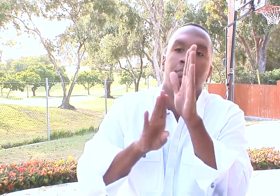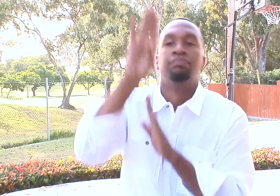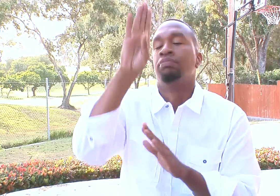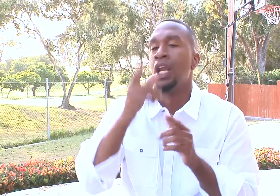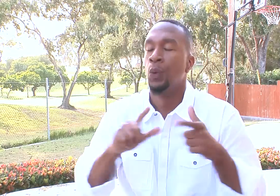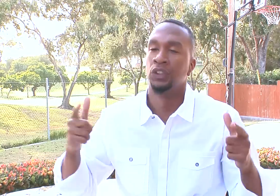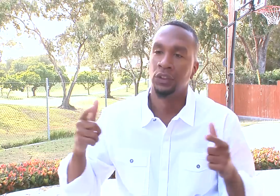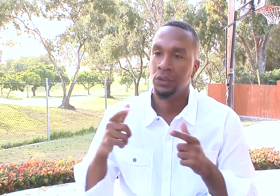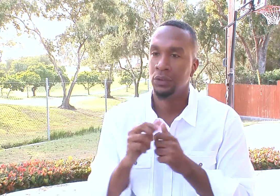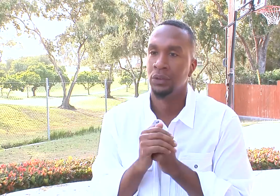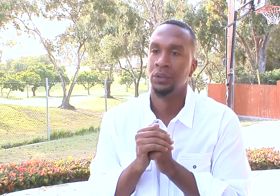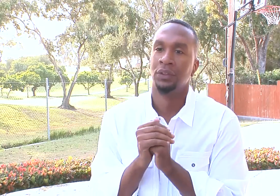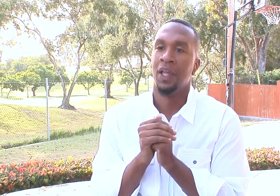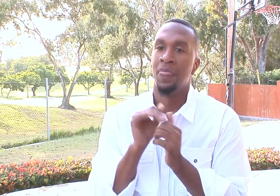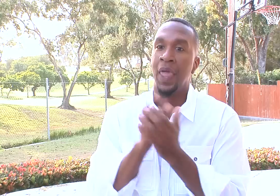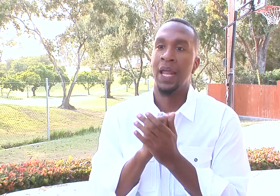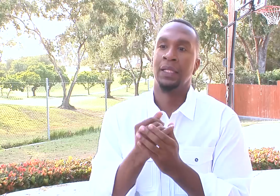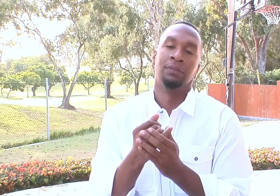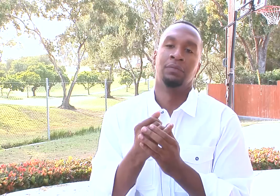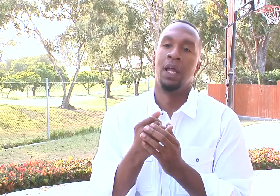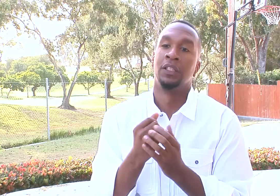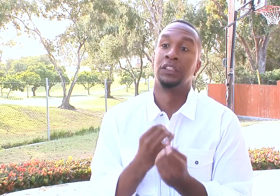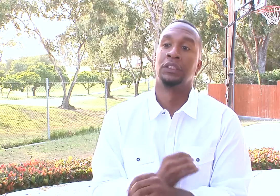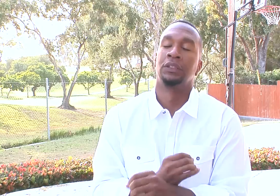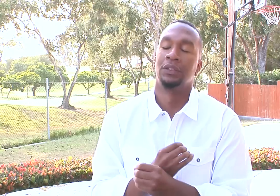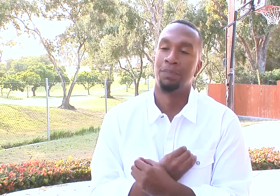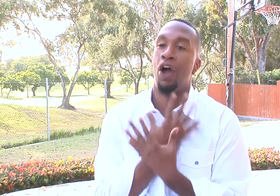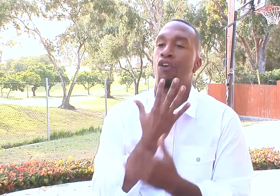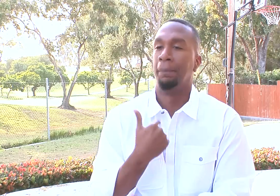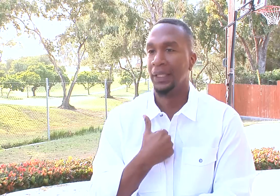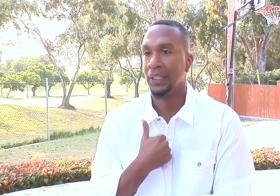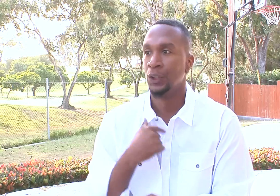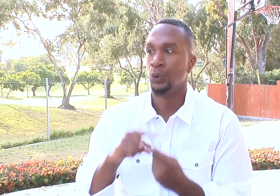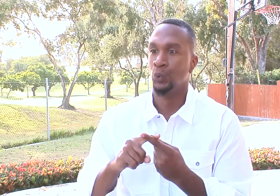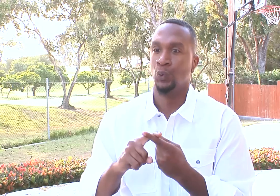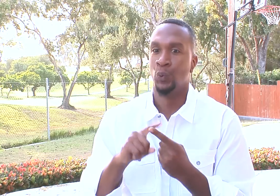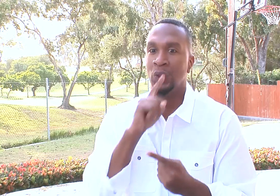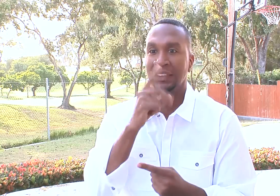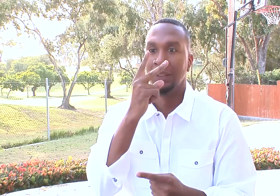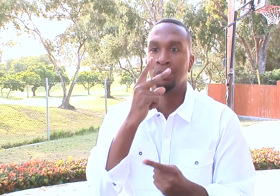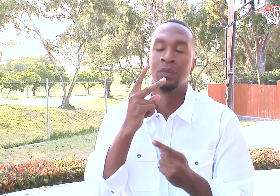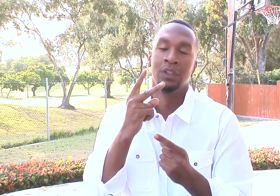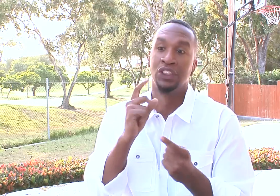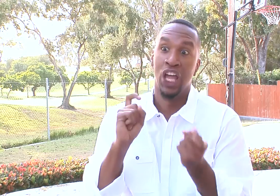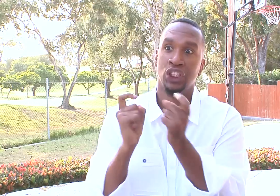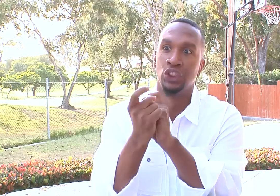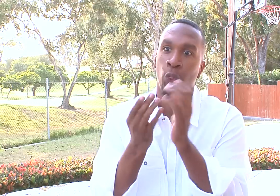absolute fluency. So that really inspires me to really, you know, see the change through all the